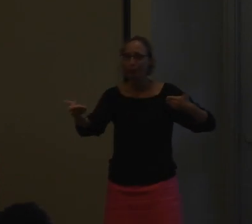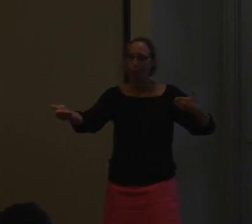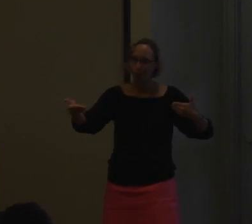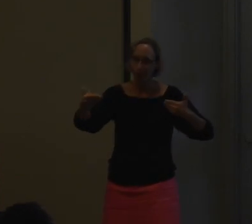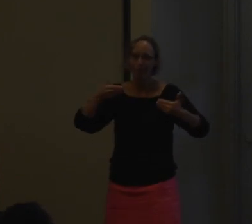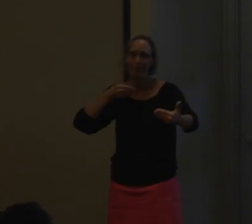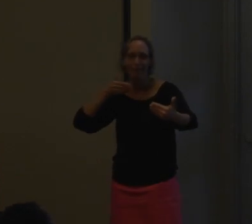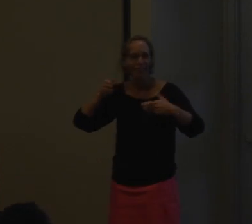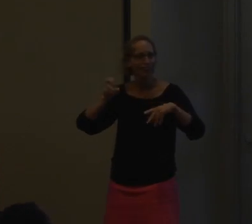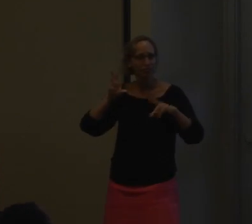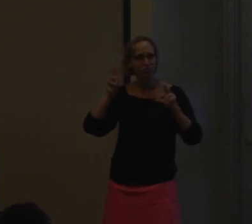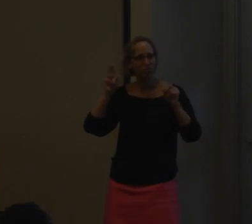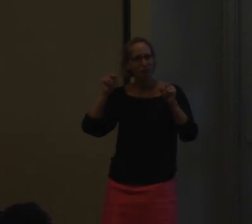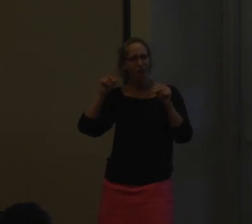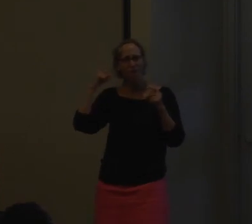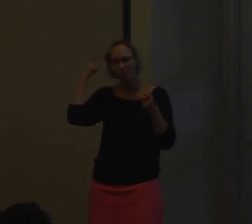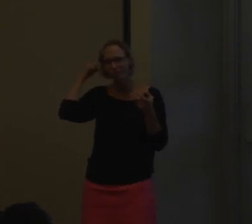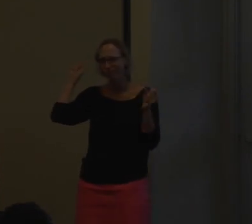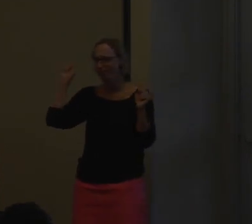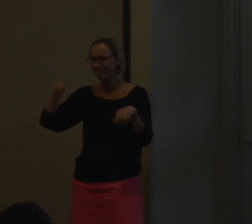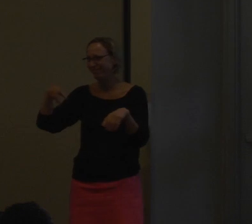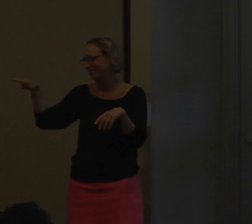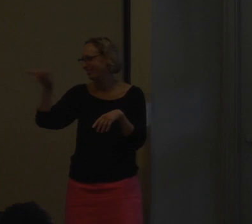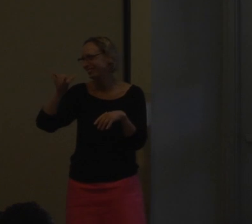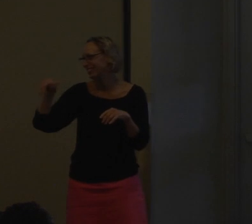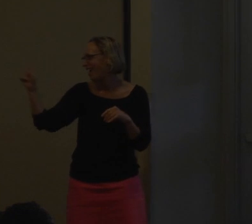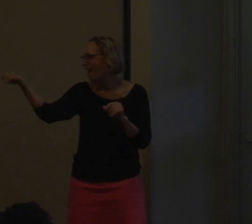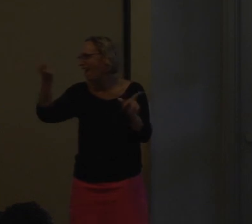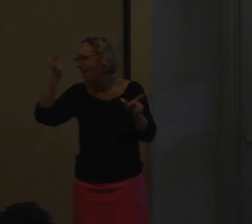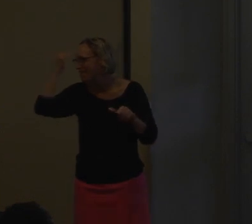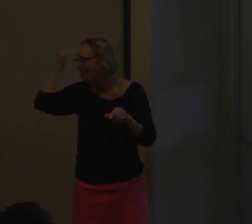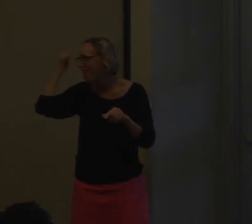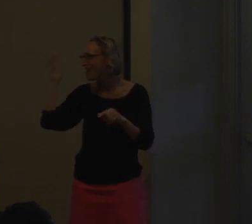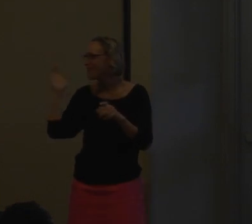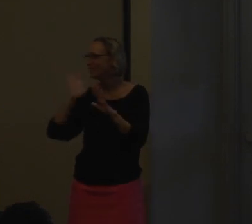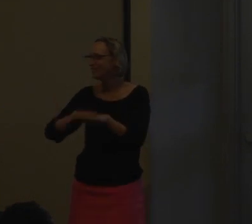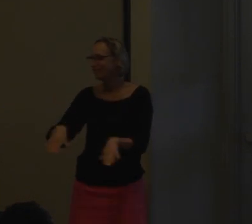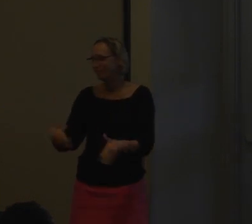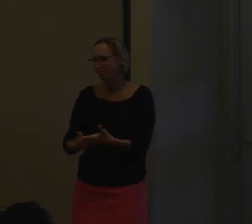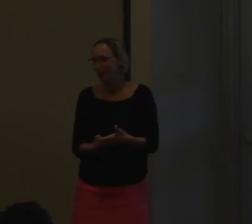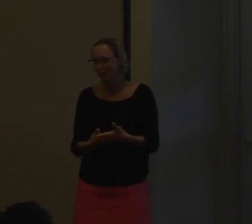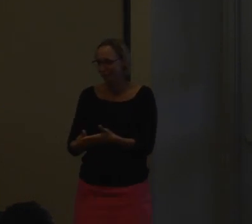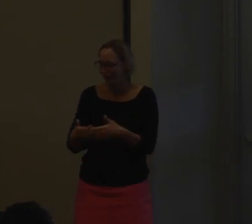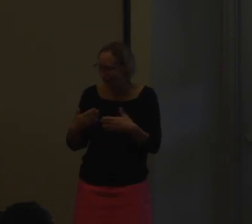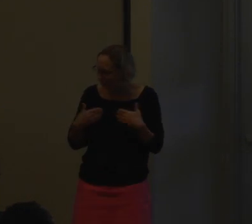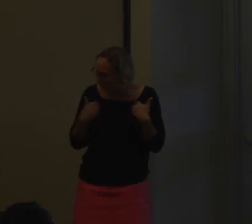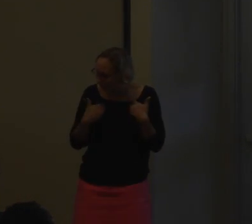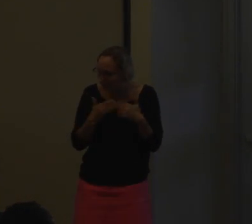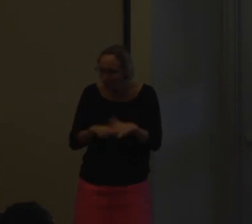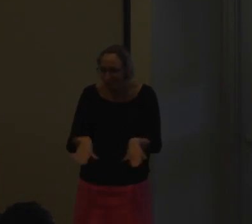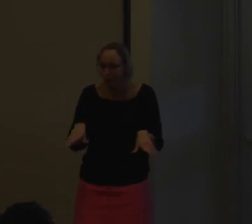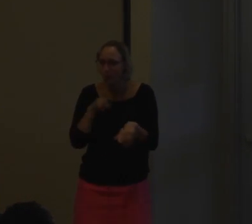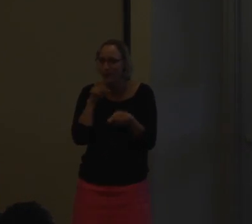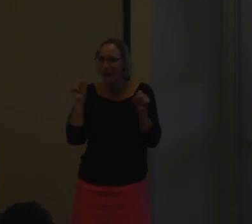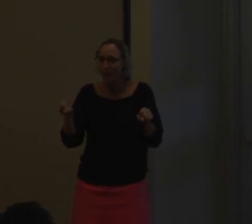It's just that there's no huge delay or anything like that. It's just when babies are